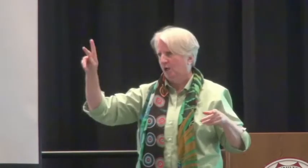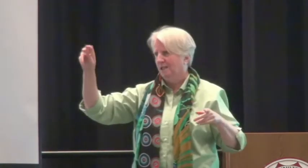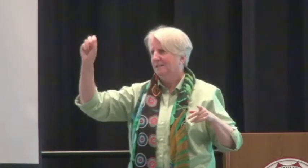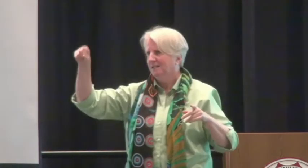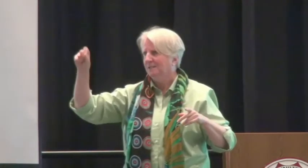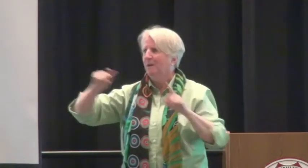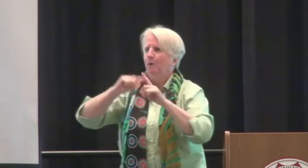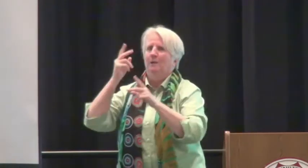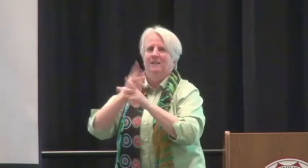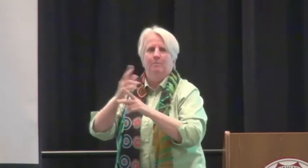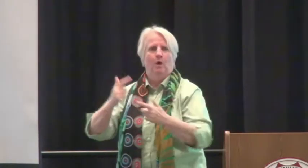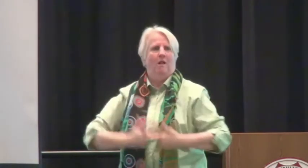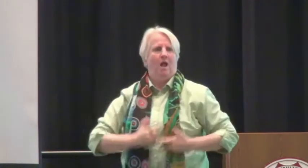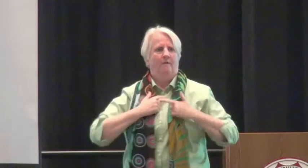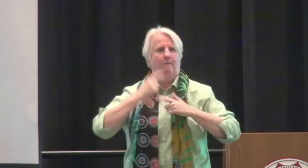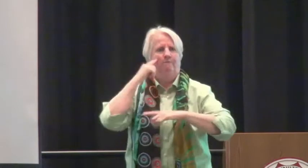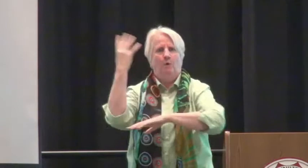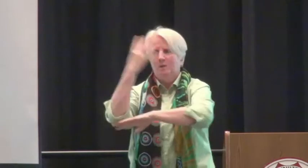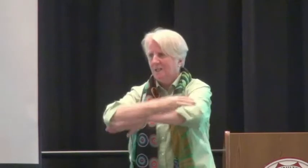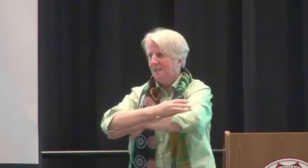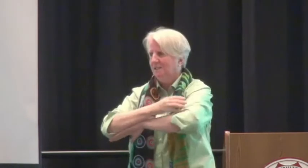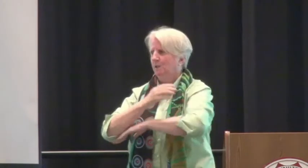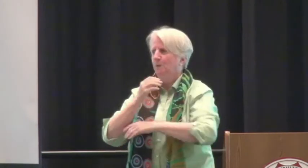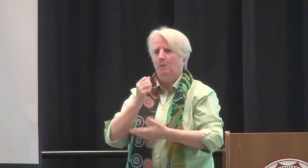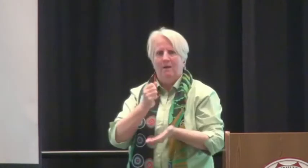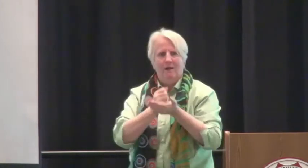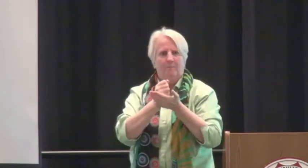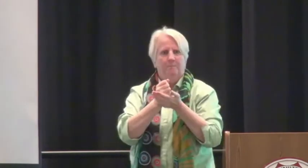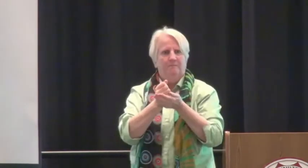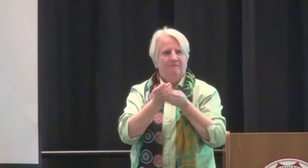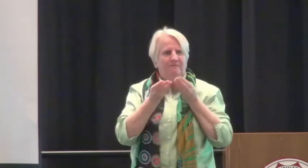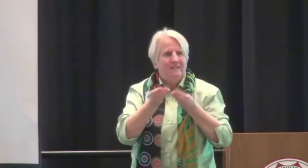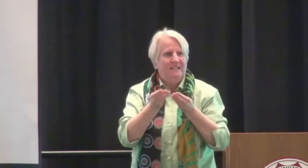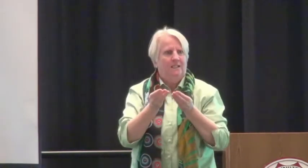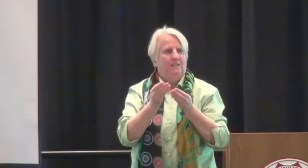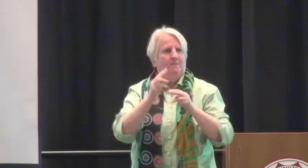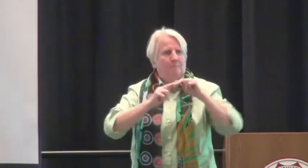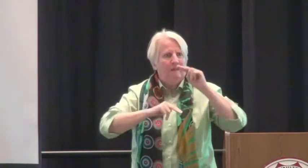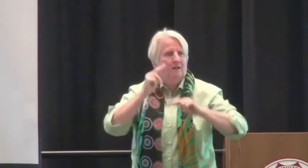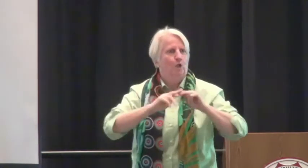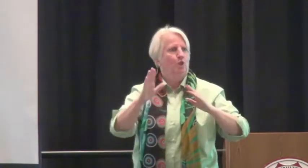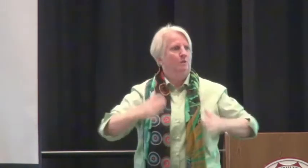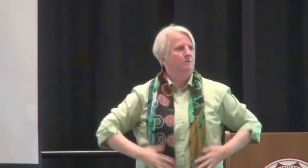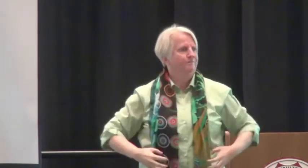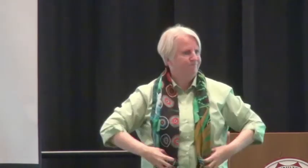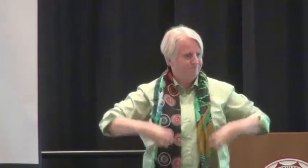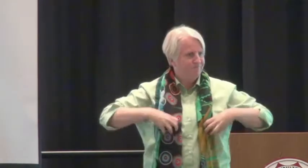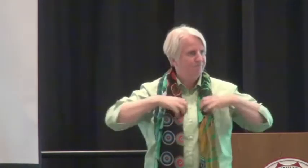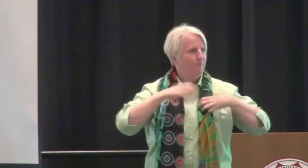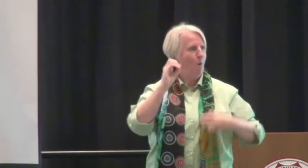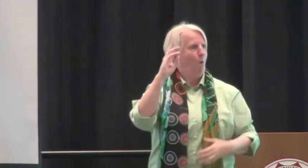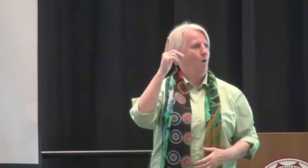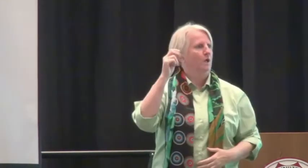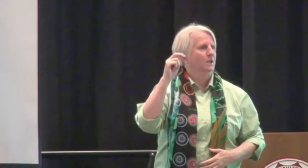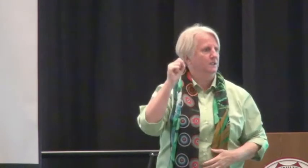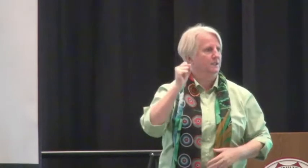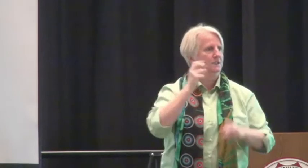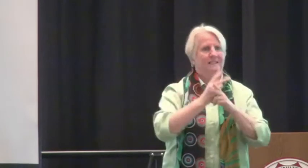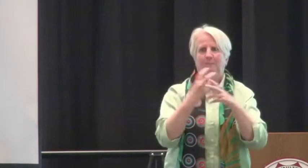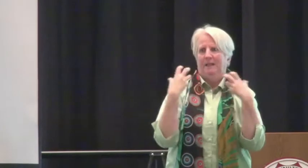to passing. So even though the accident, tragic accident happened at the park, she was kept alive to keep her organs